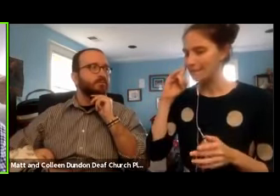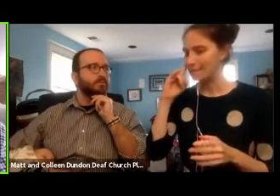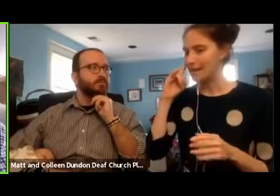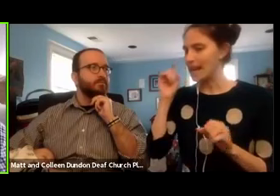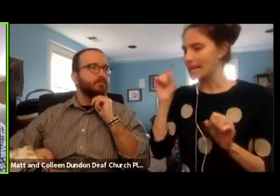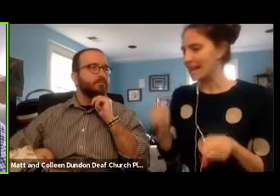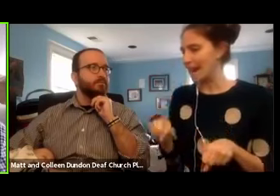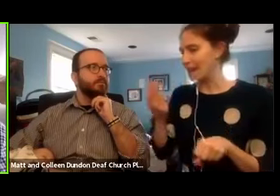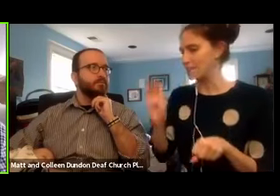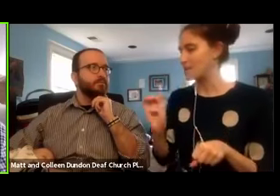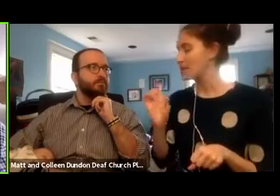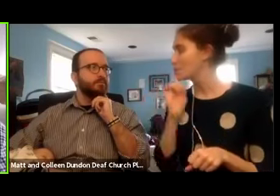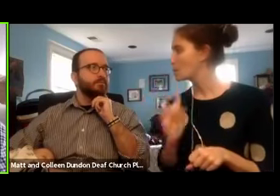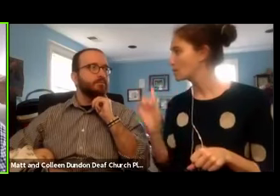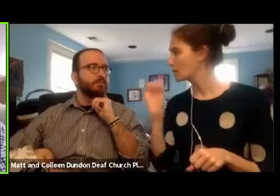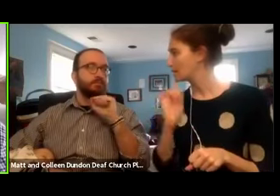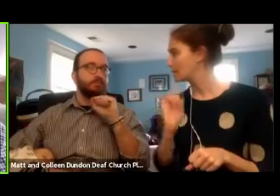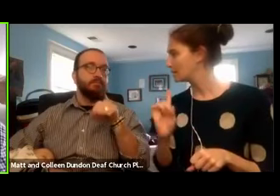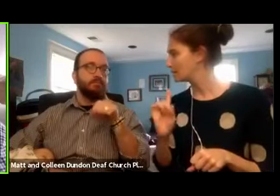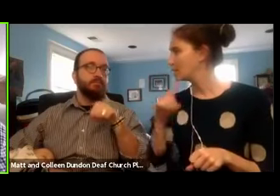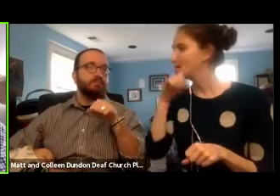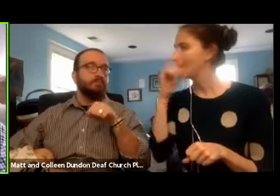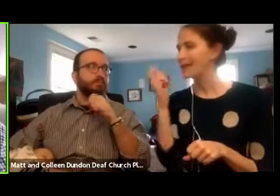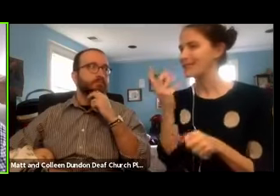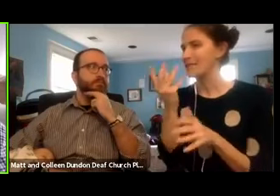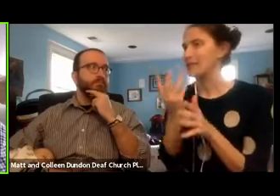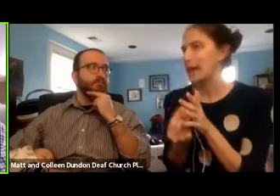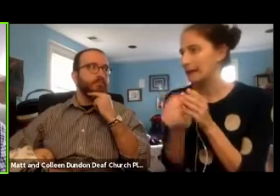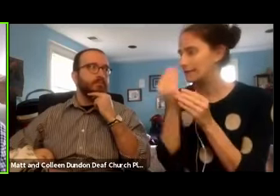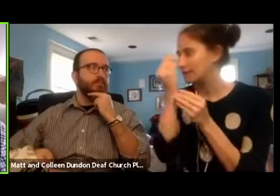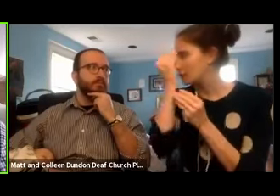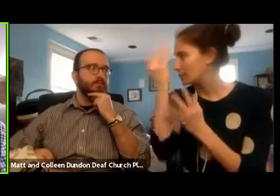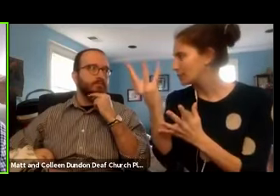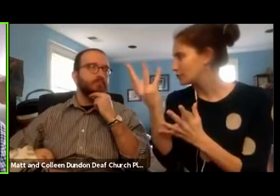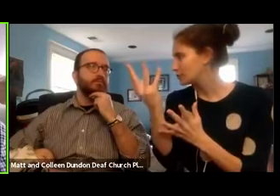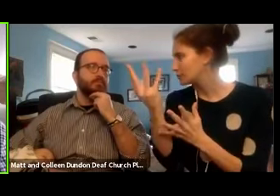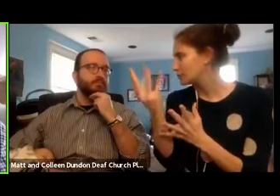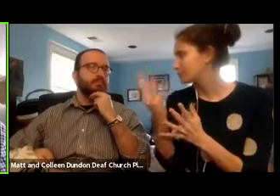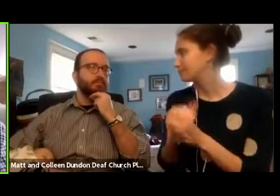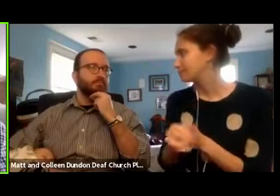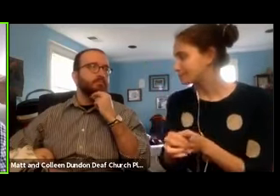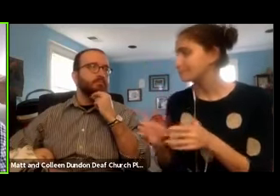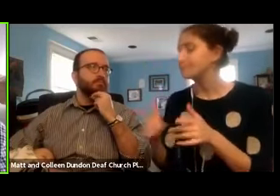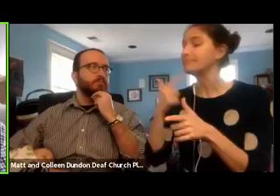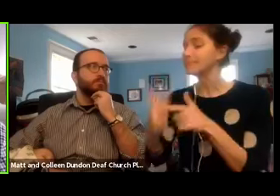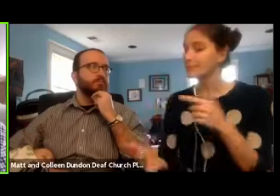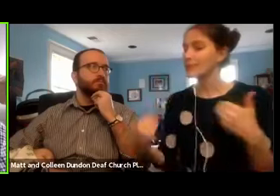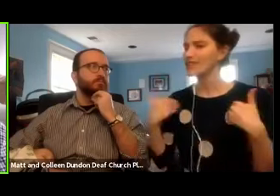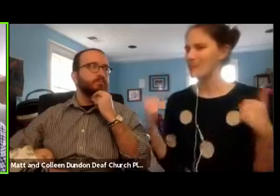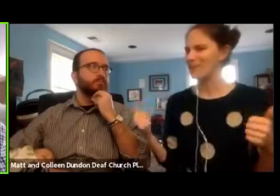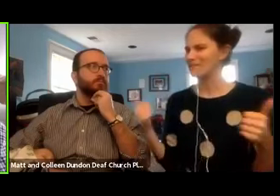be lonely because of the lack of information. And then to have fear with loneliness